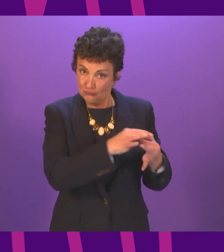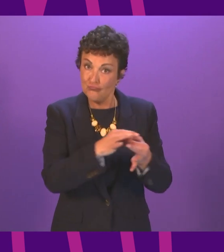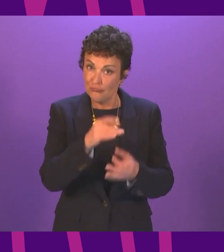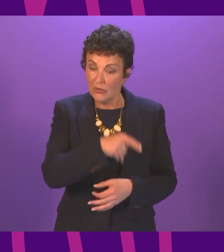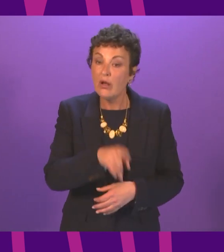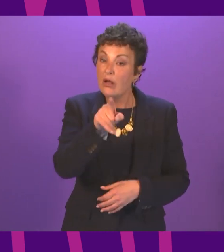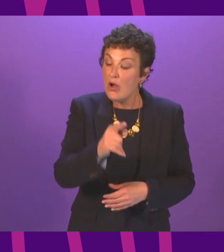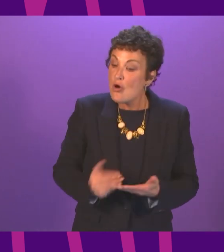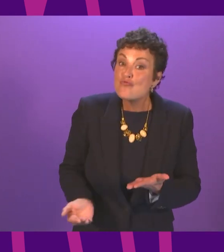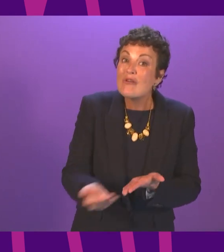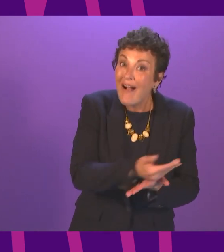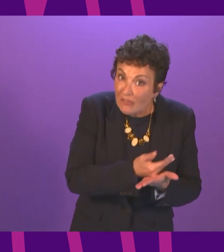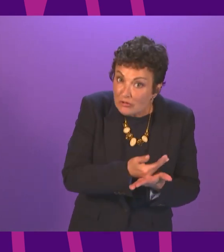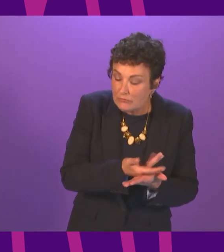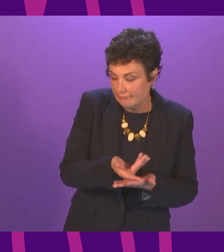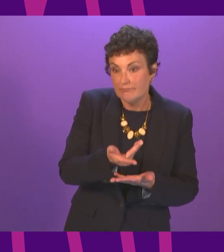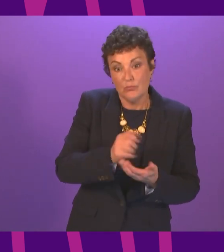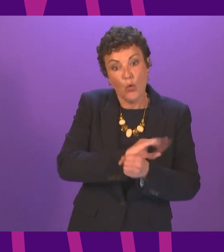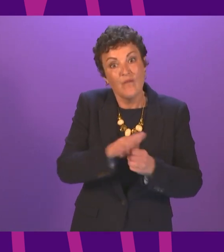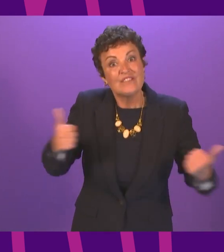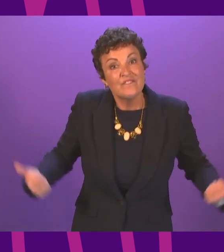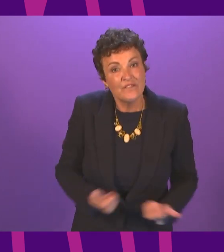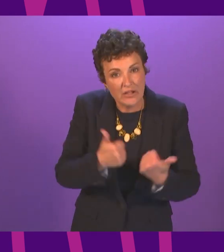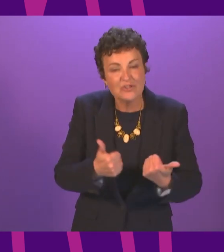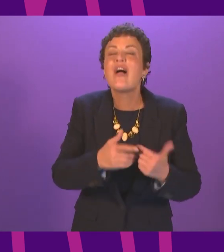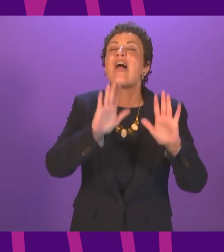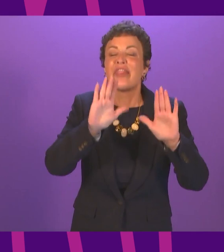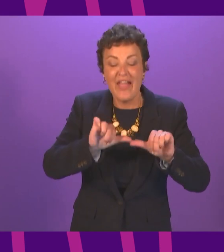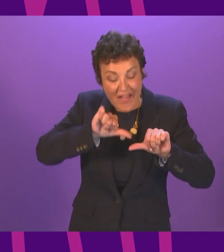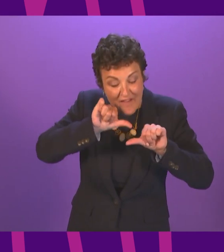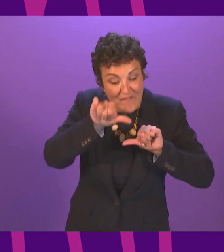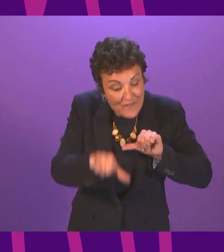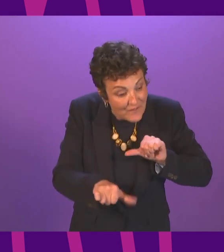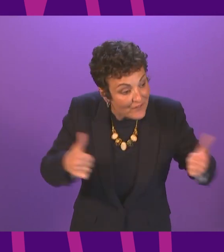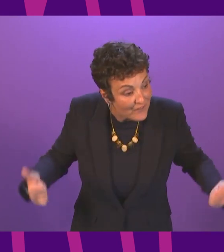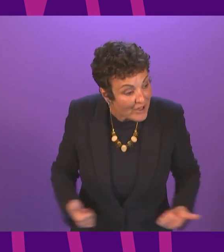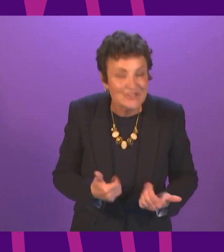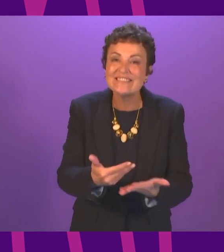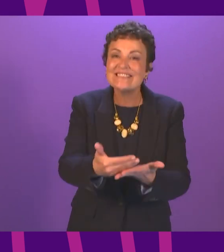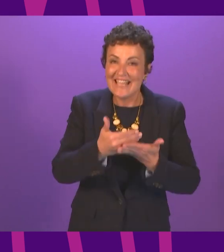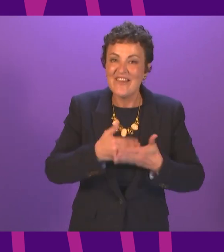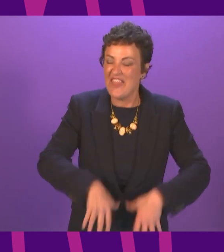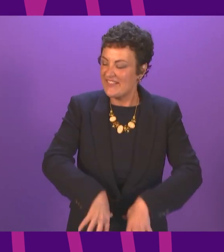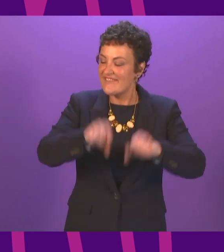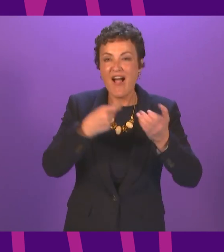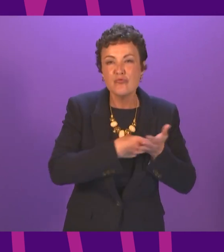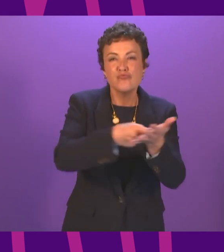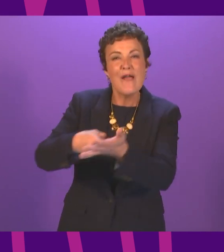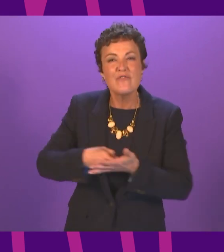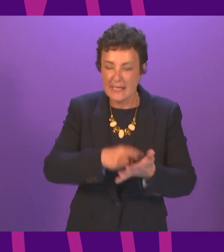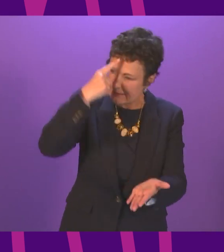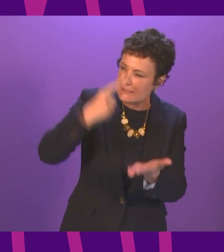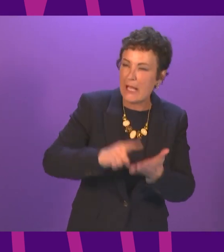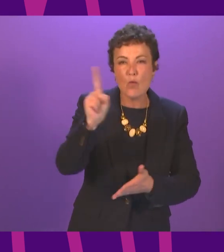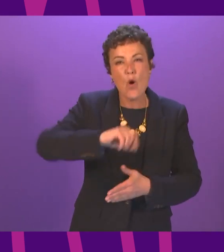must be and is a priority and then we can move forward to having a referendum when it's safe to do so to make our country the country we want it to